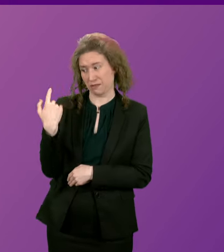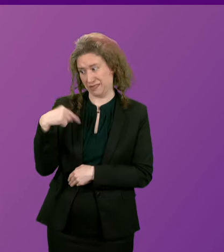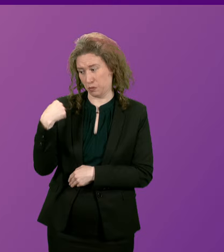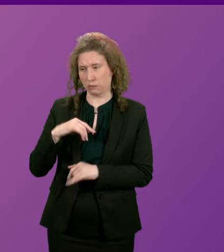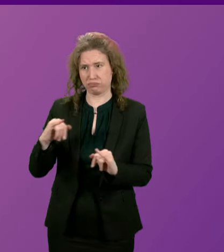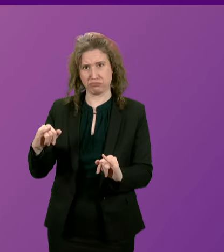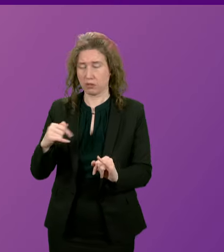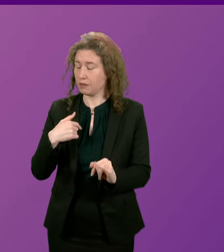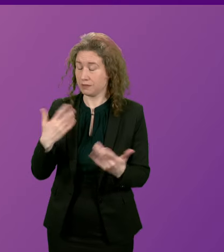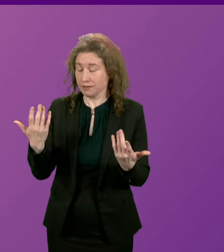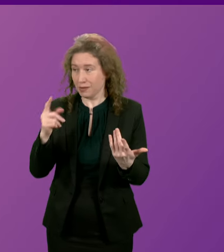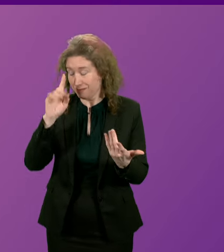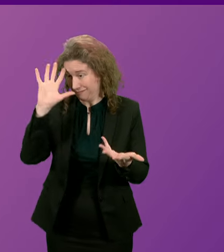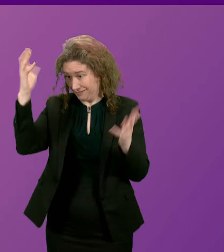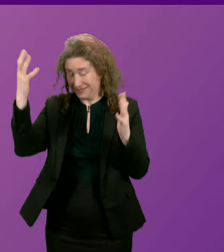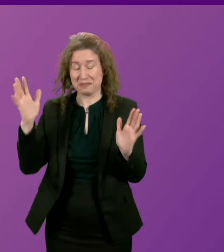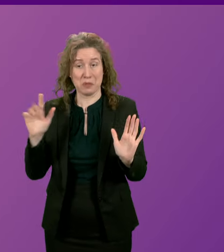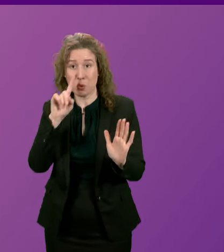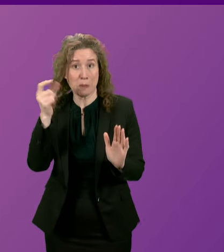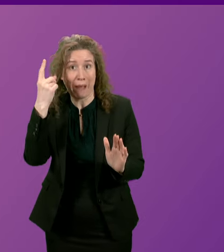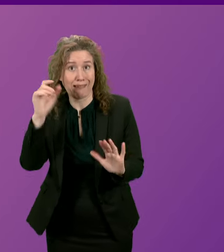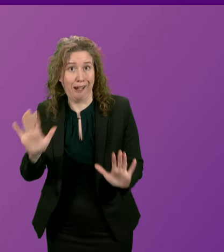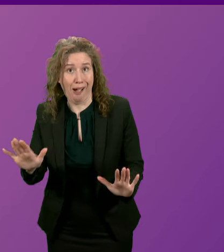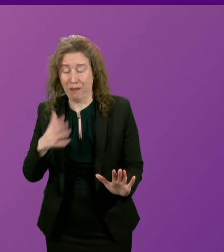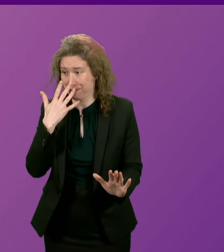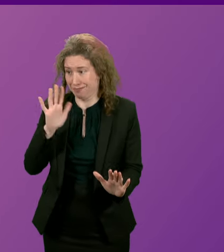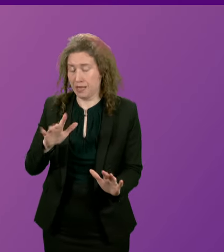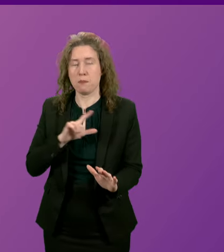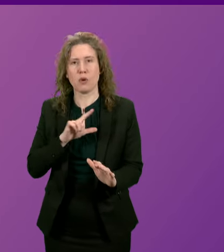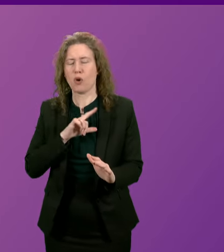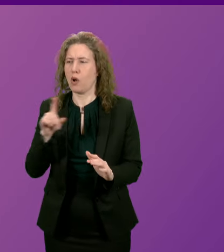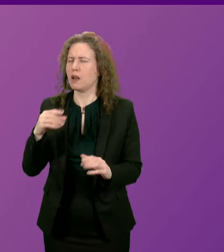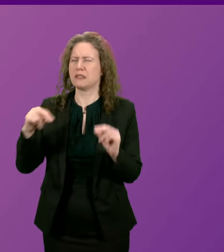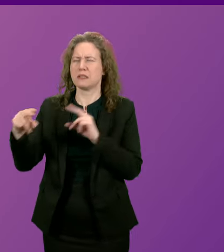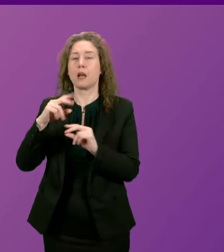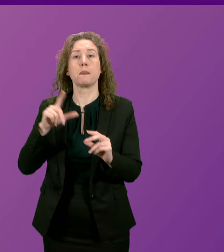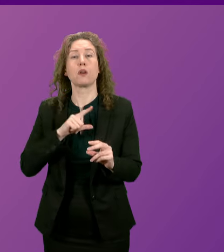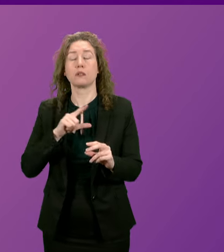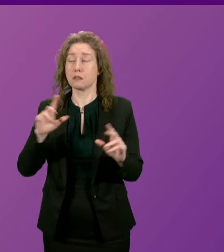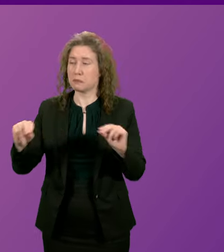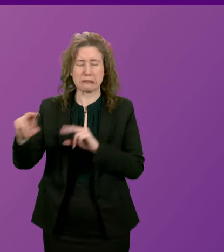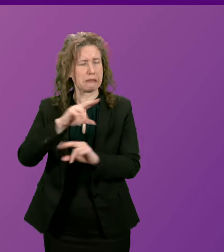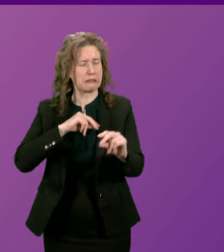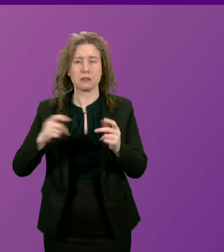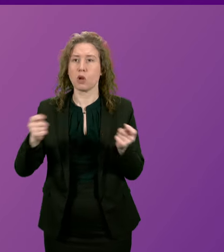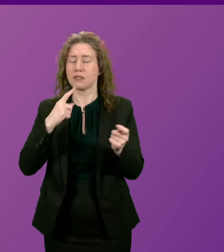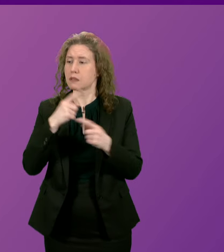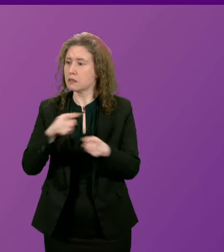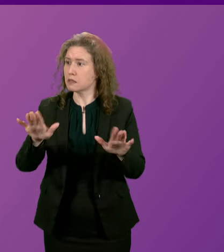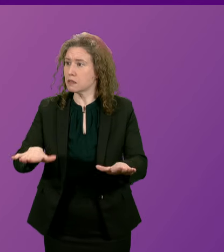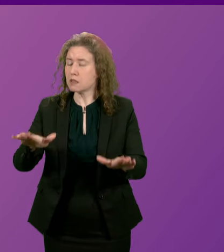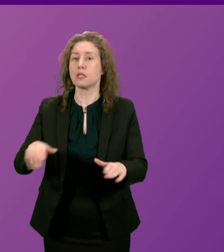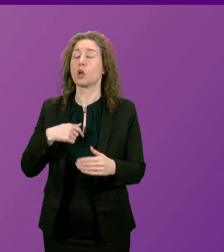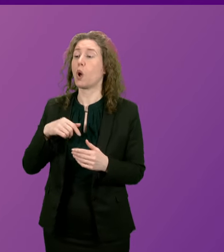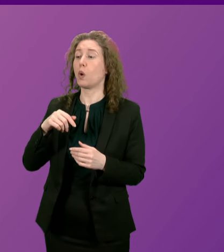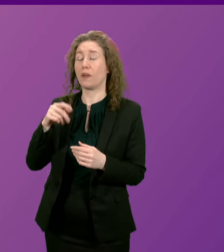think you could make it up because regardless of the list, regardless of the list that the First Minister wants to read